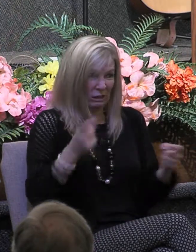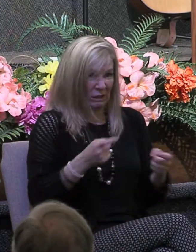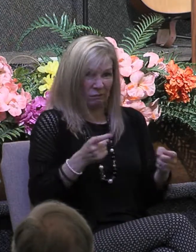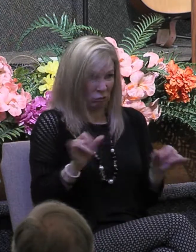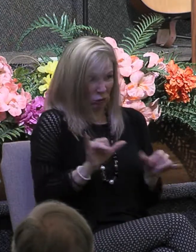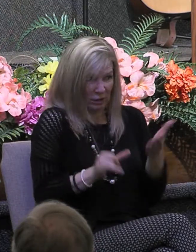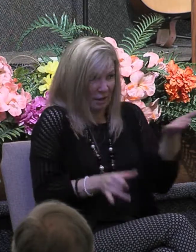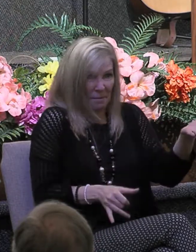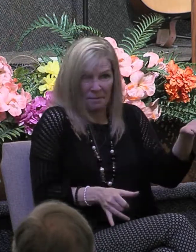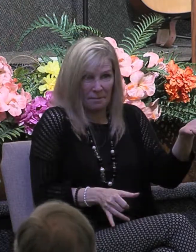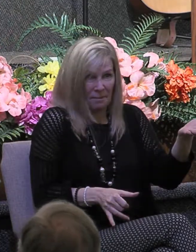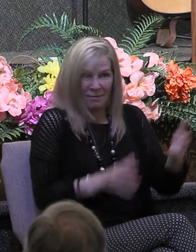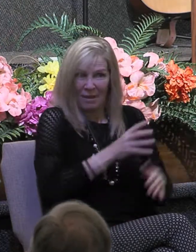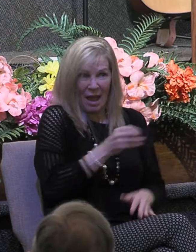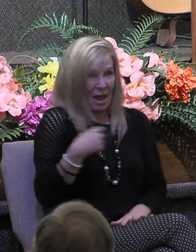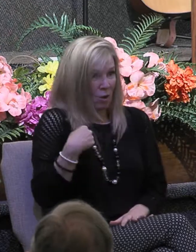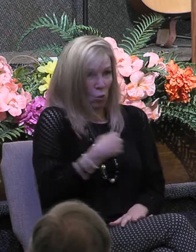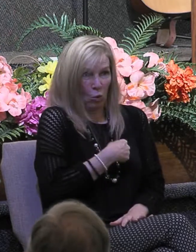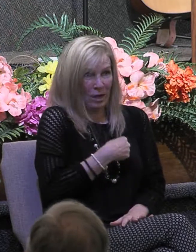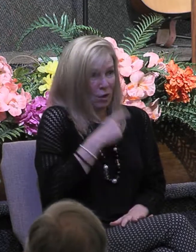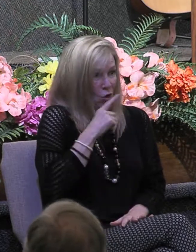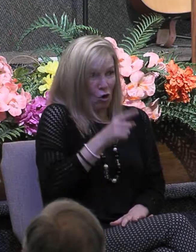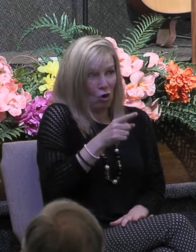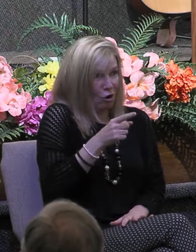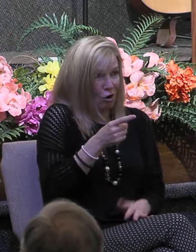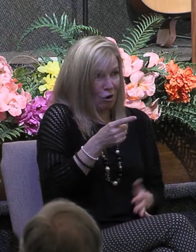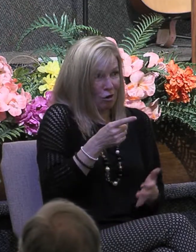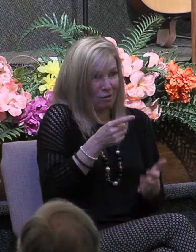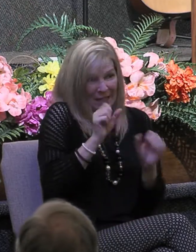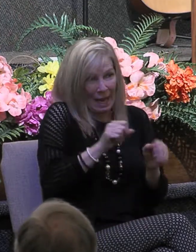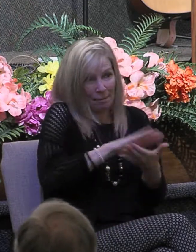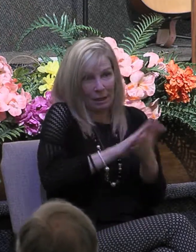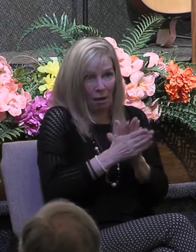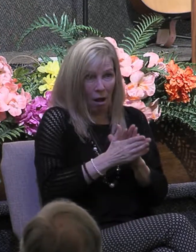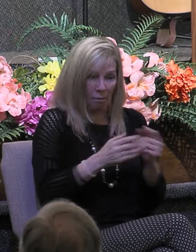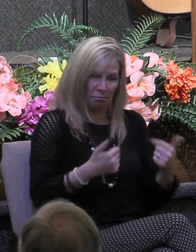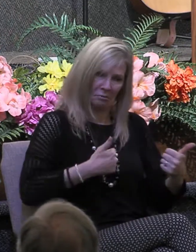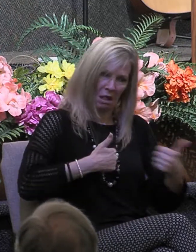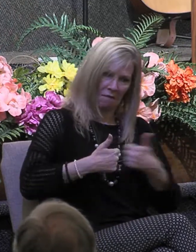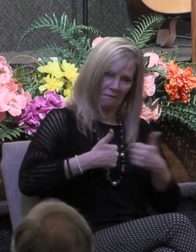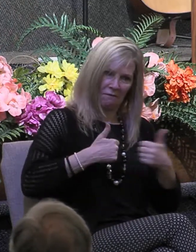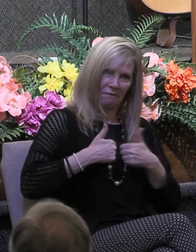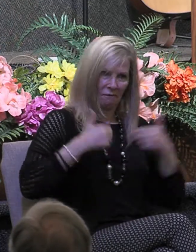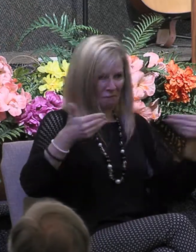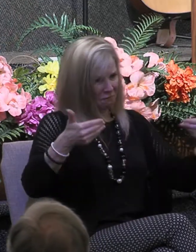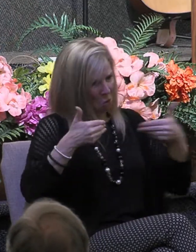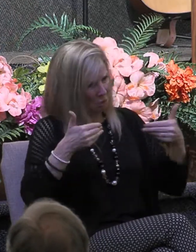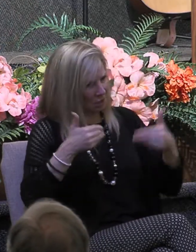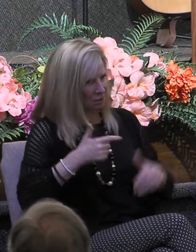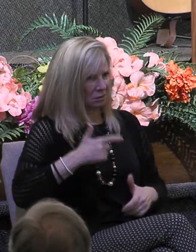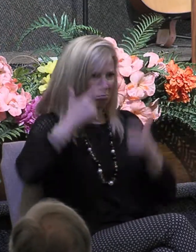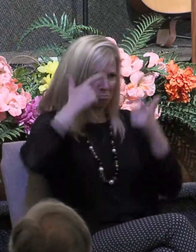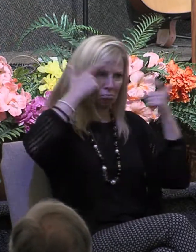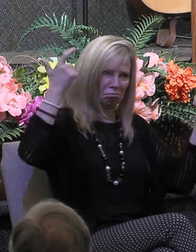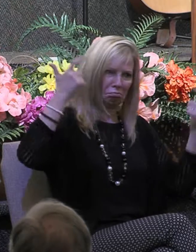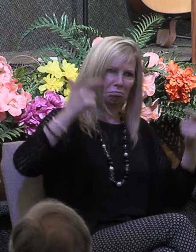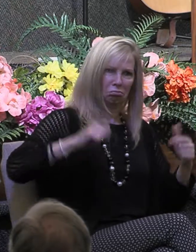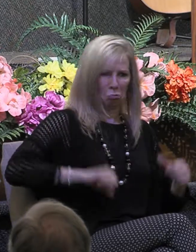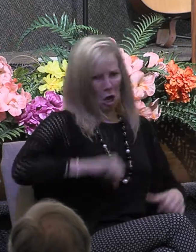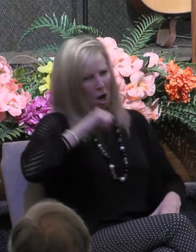and we are just as capable of being self-focused and proud and boastful and jealous as they were. It may not be in